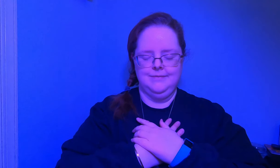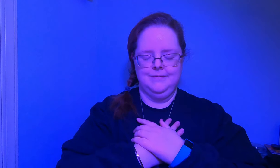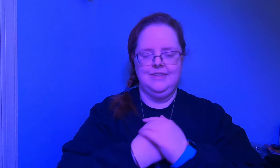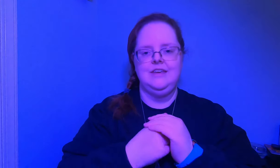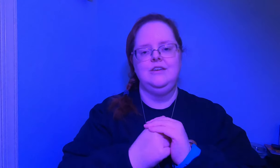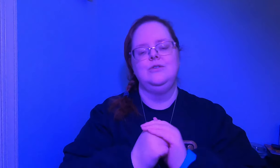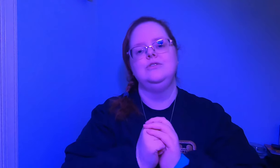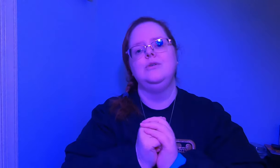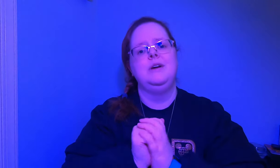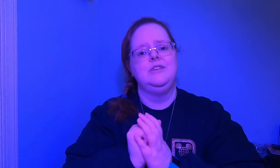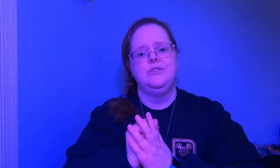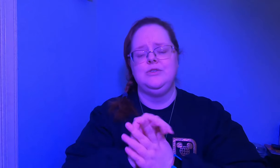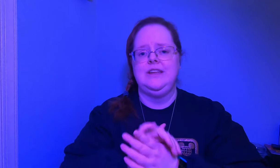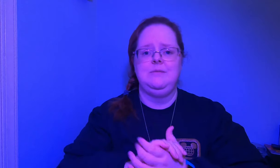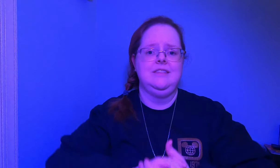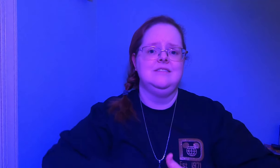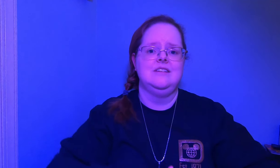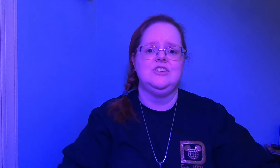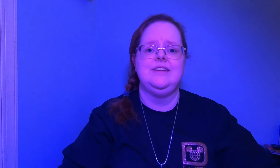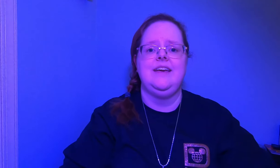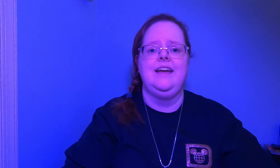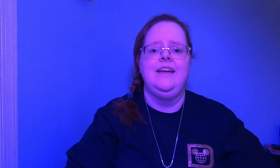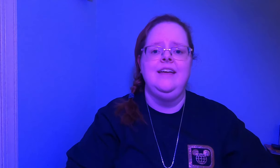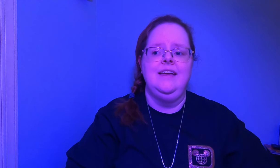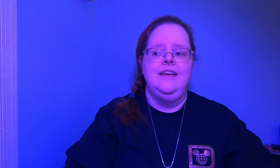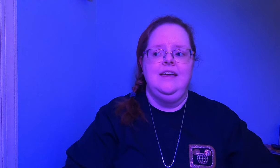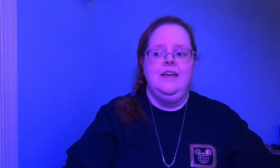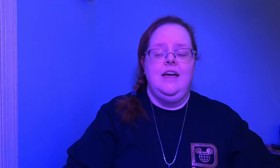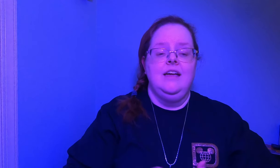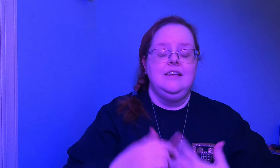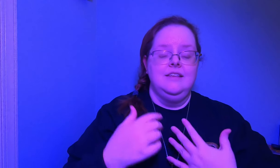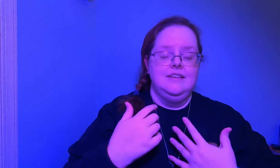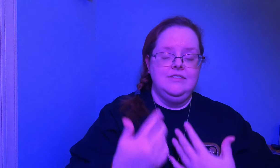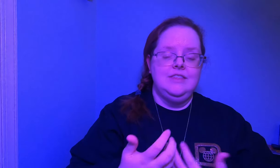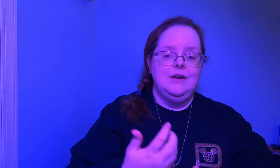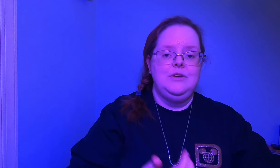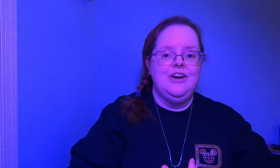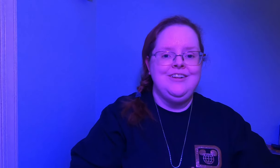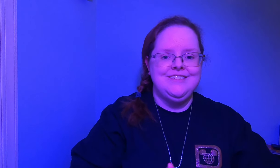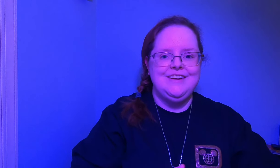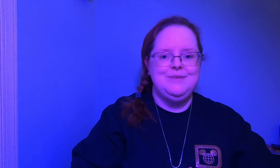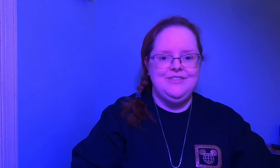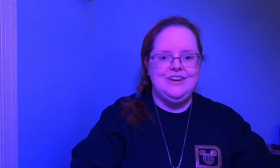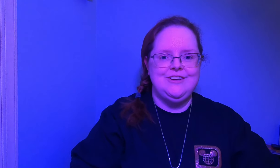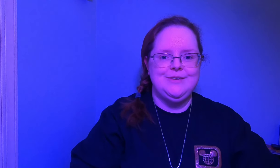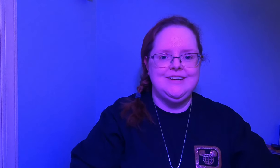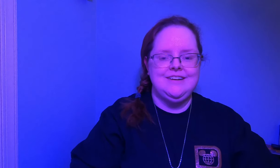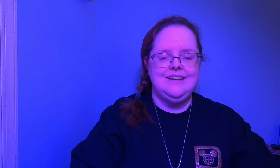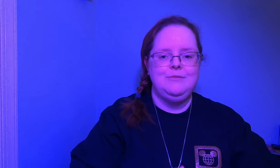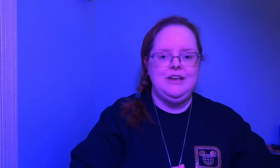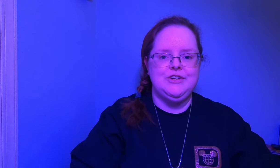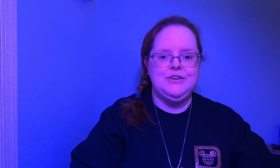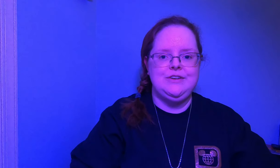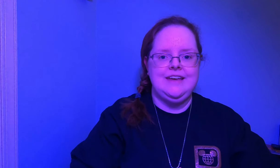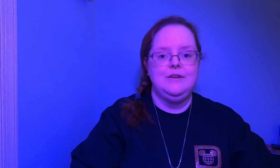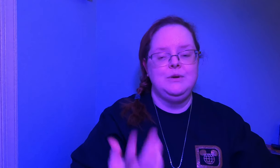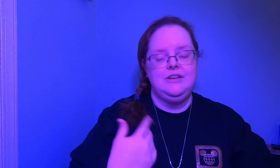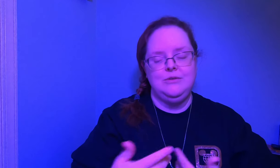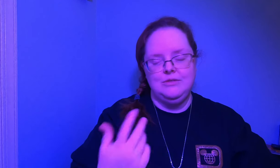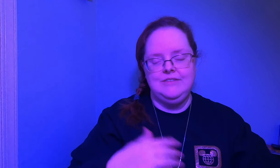thank you so much for joining me in this session today given that we've all done a bit of energy work here today make sure that when you leave